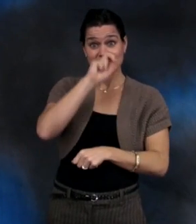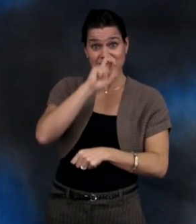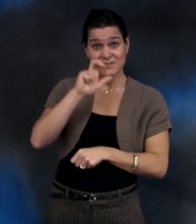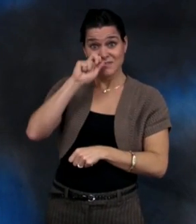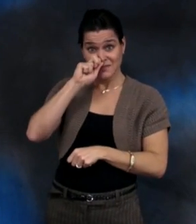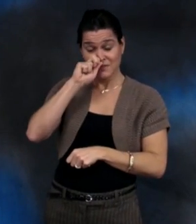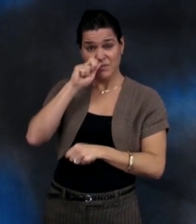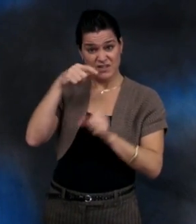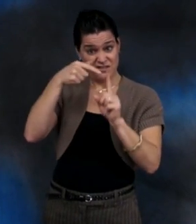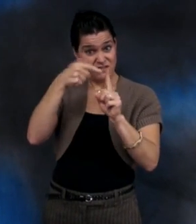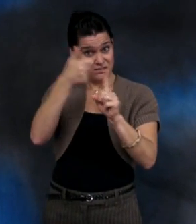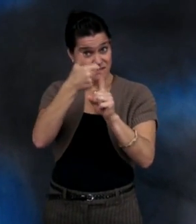Question two.